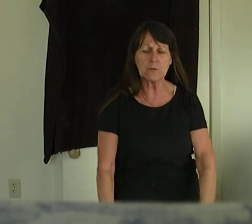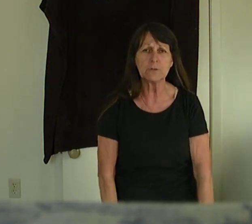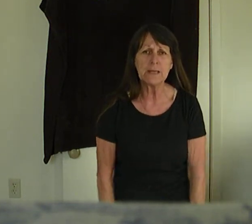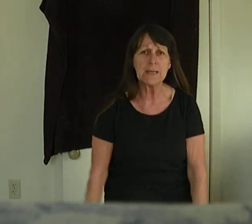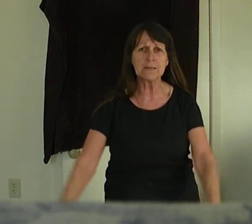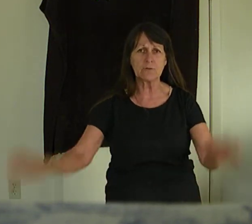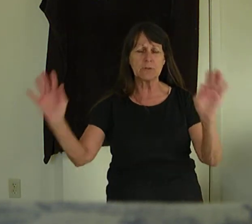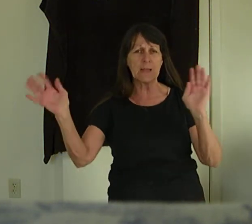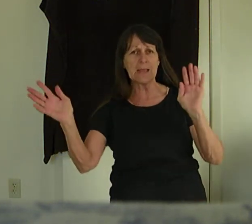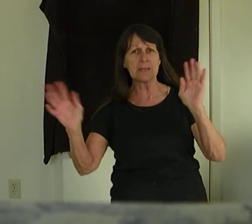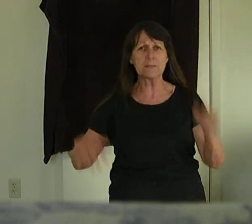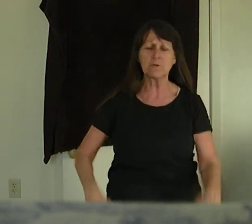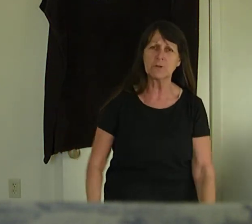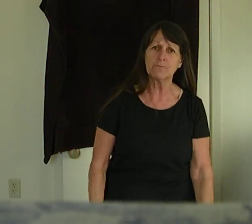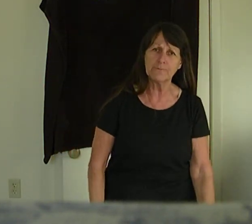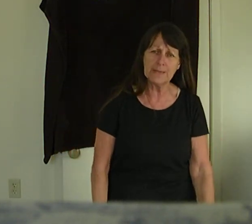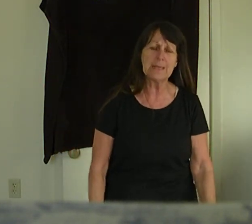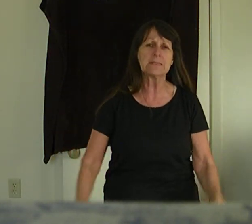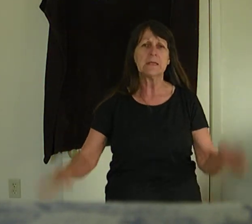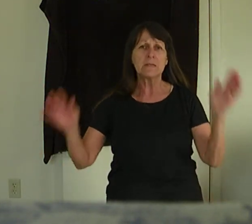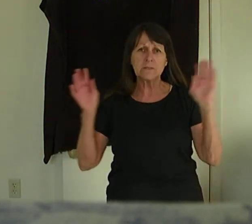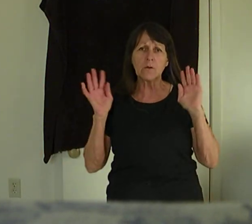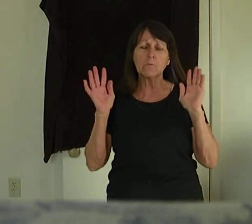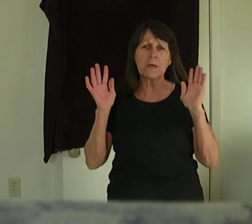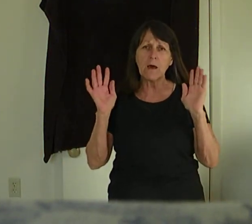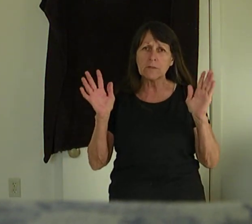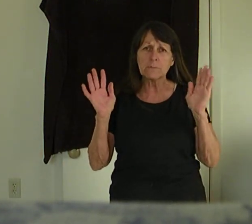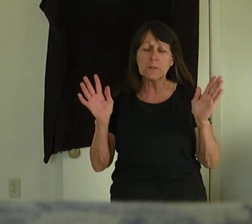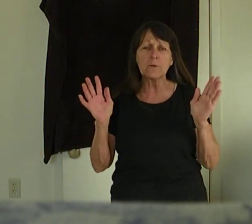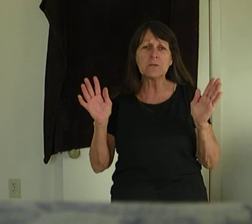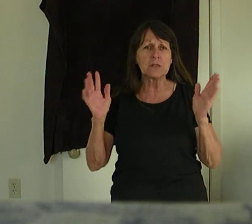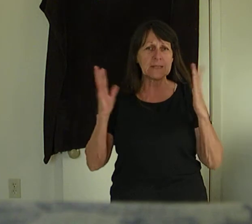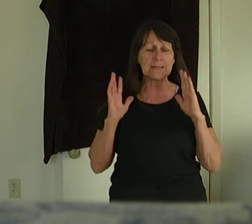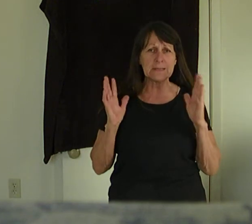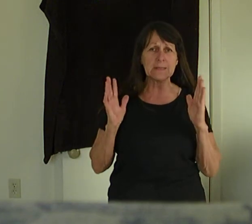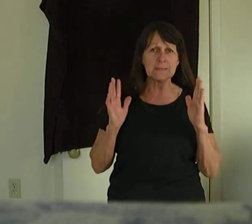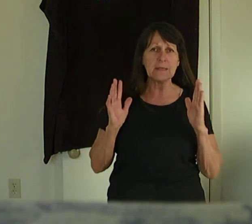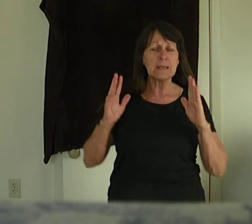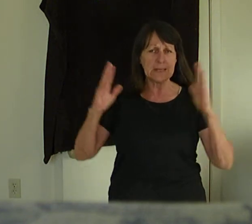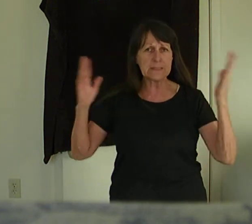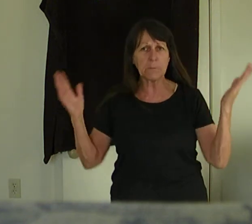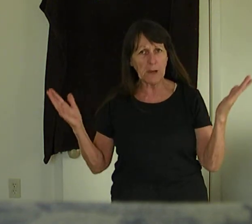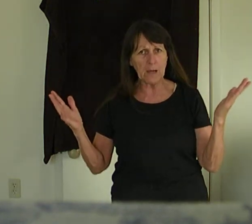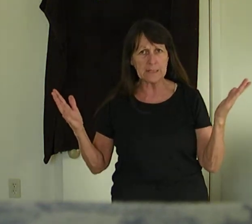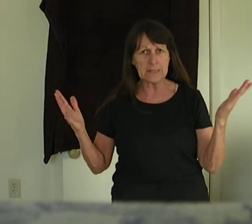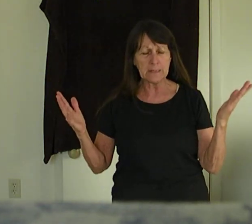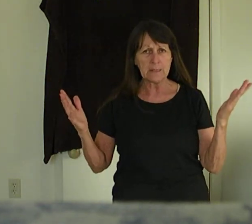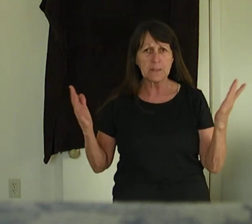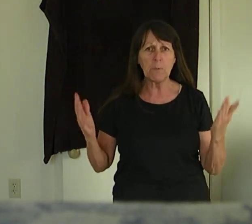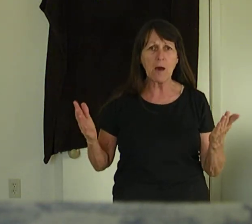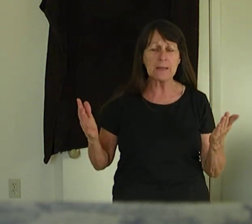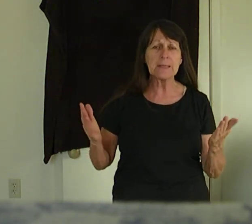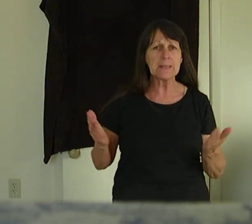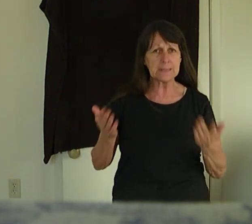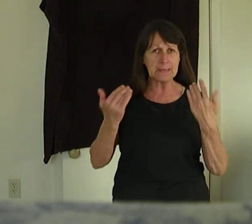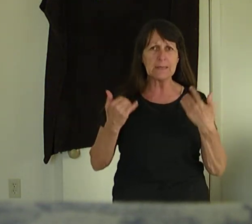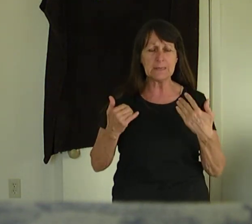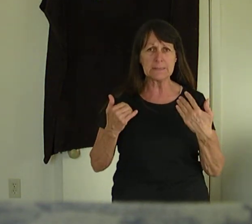two legs, our two hands, and our two feet. So the Holy Spirit, just like us, is a body. The body in us,